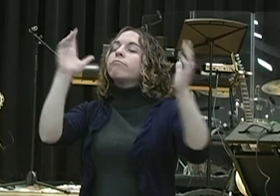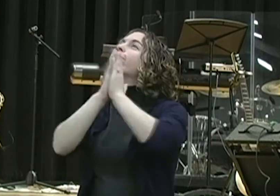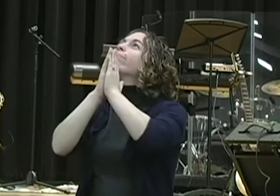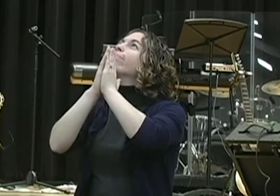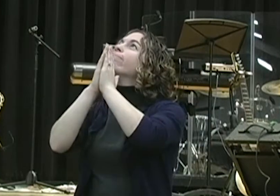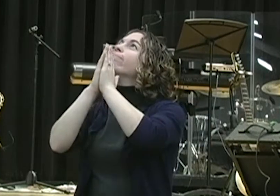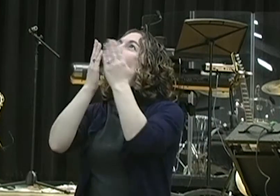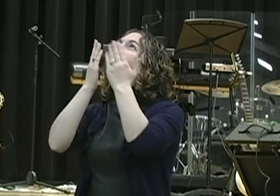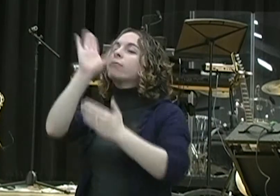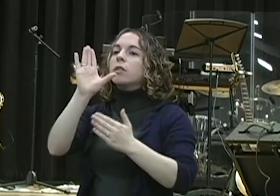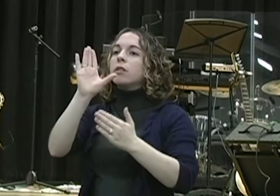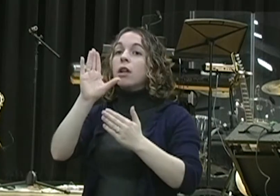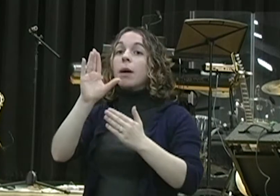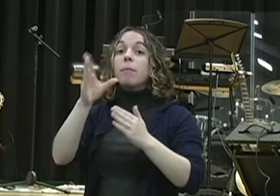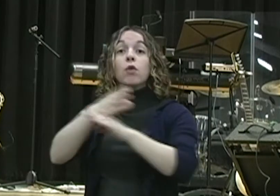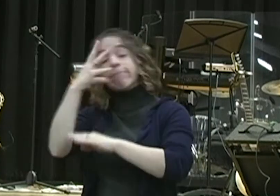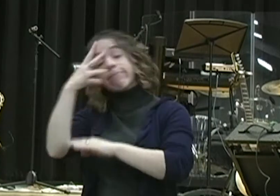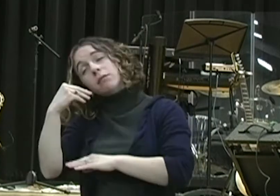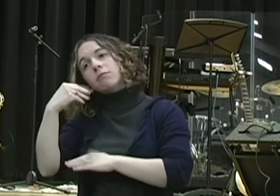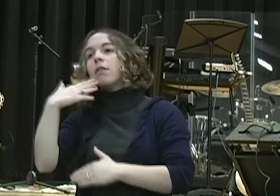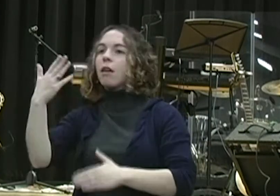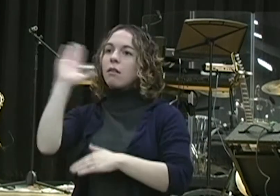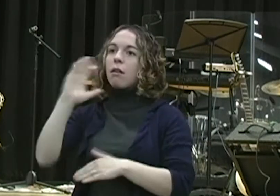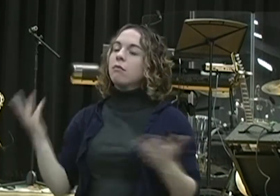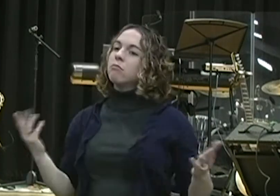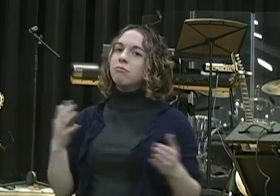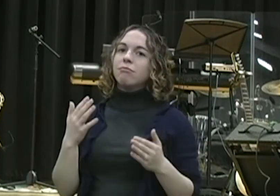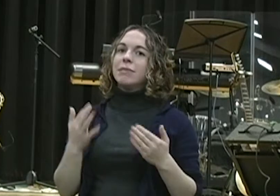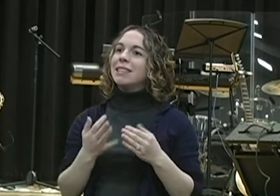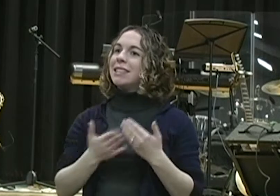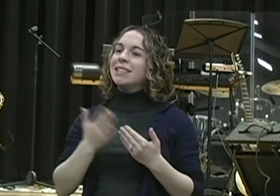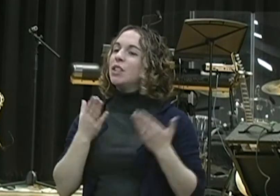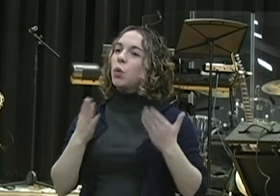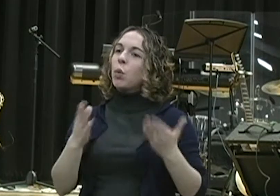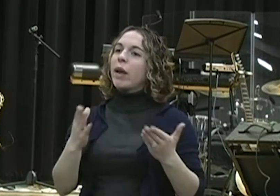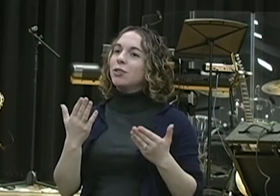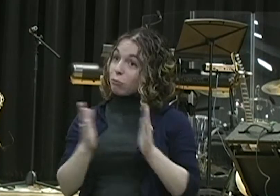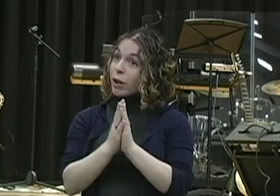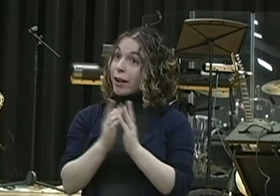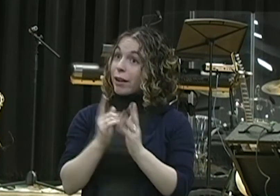God called Daniel to be a man of prayer and he said the minimum I'll pray is three times a day. There are,